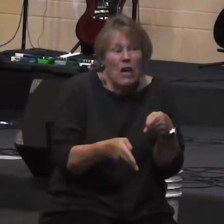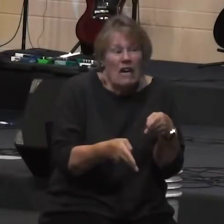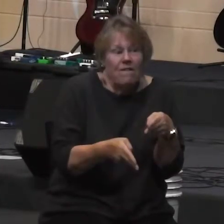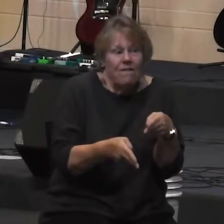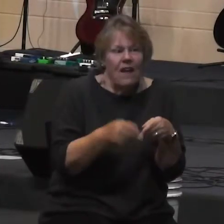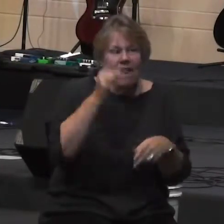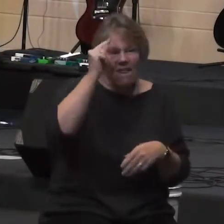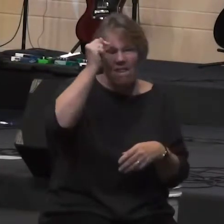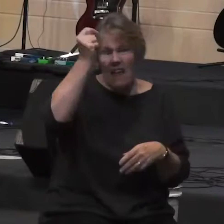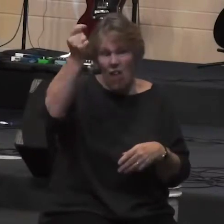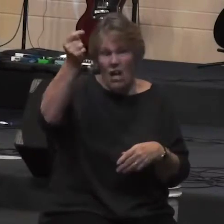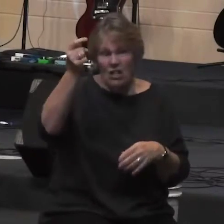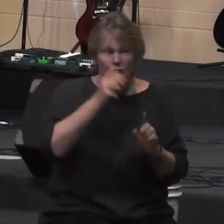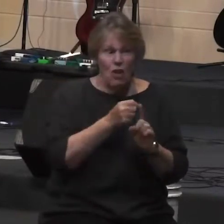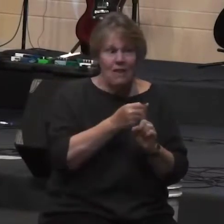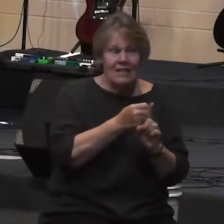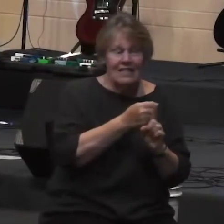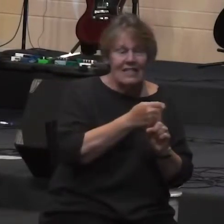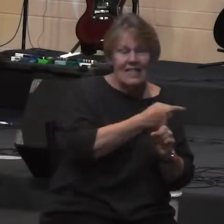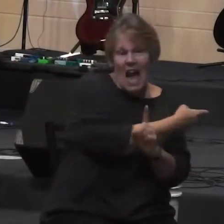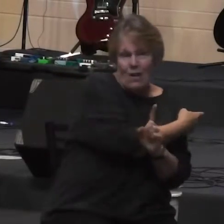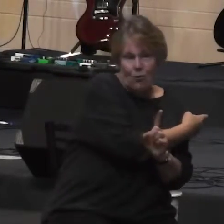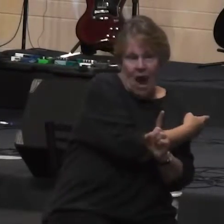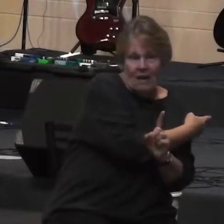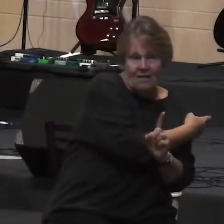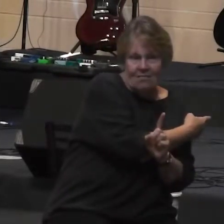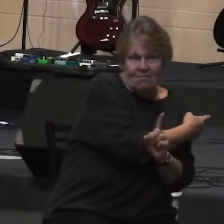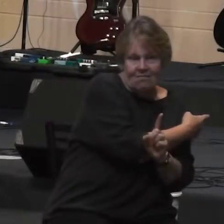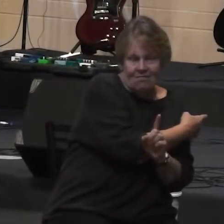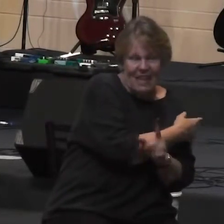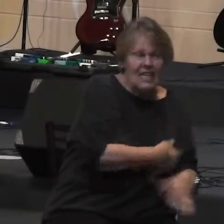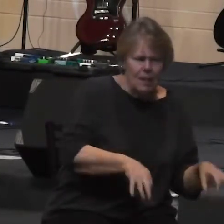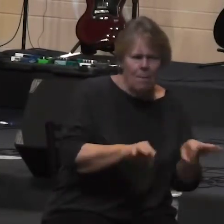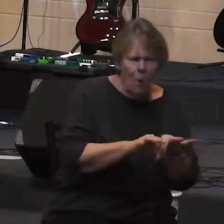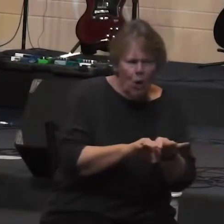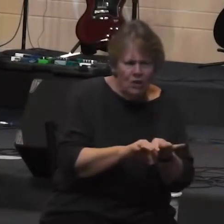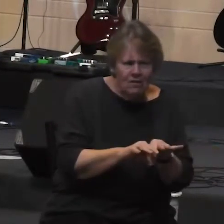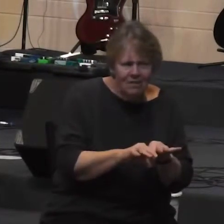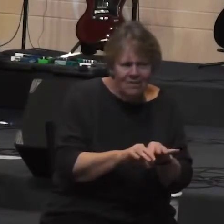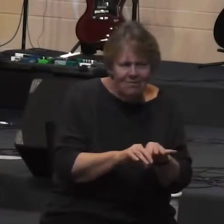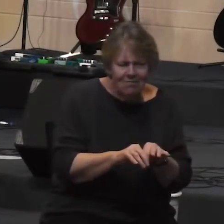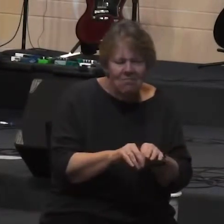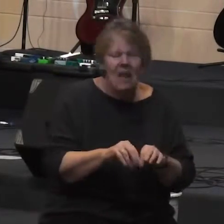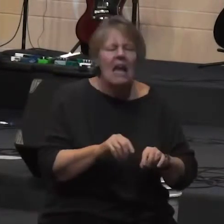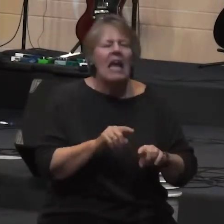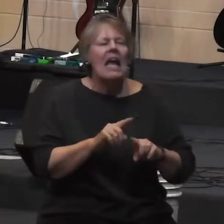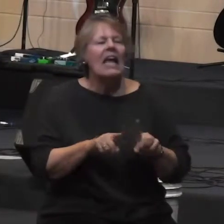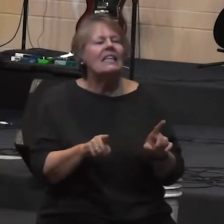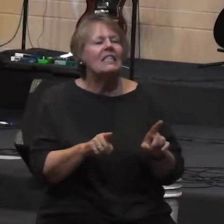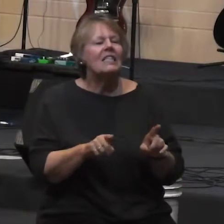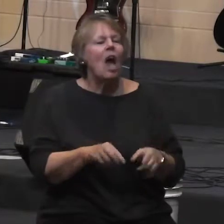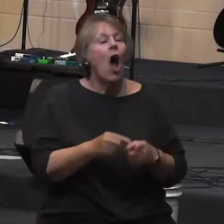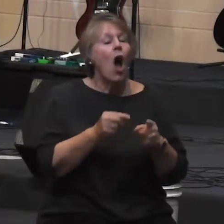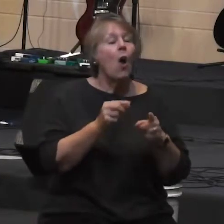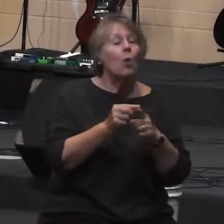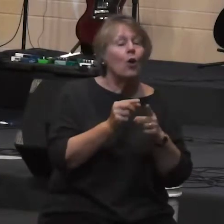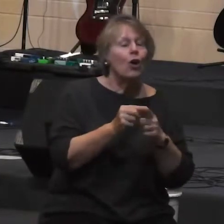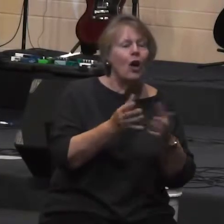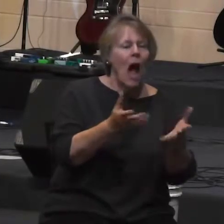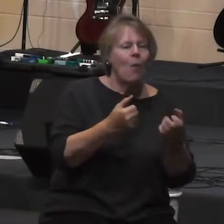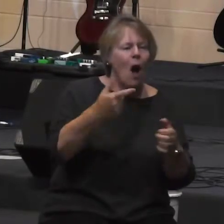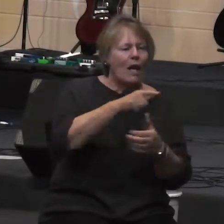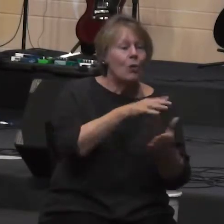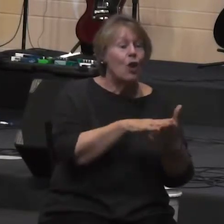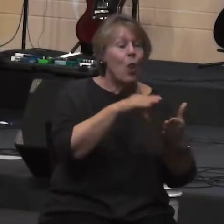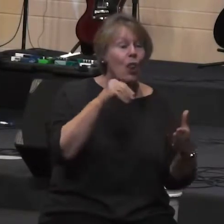side track crucial but brief so there's a word I want you to learn maybe you know this the word is eschatological